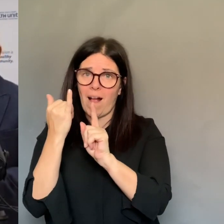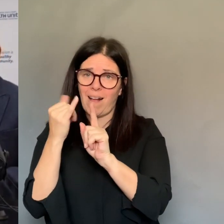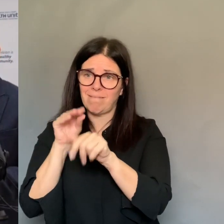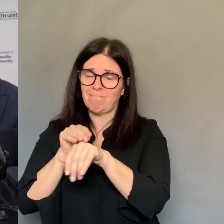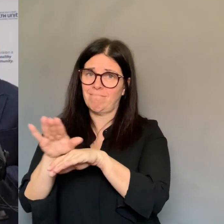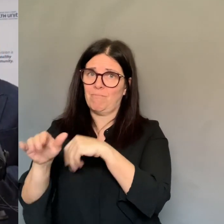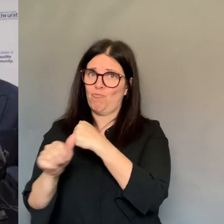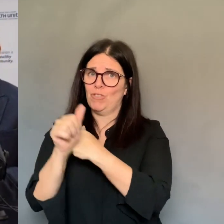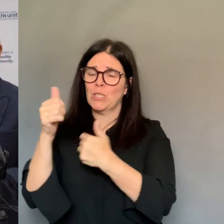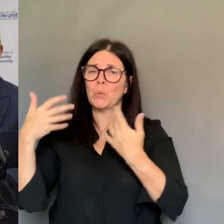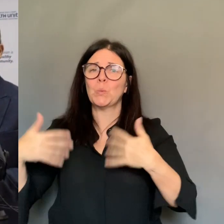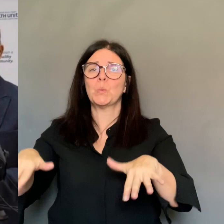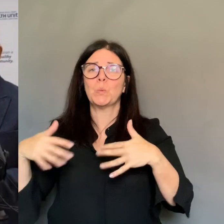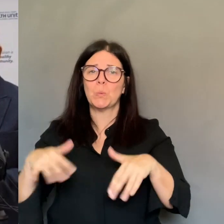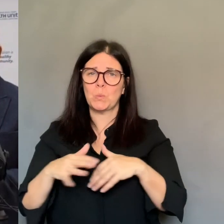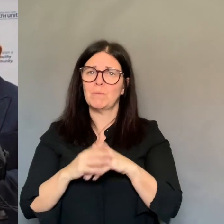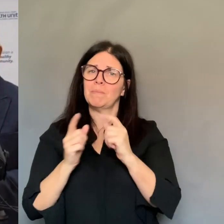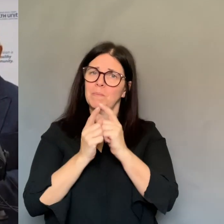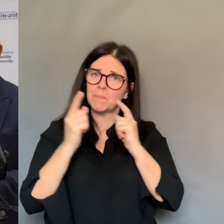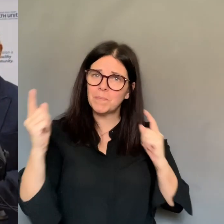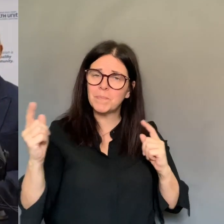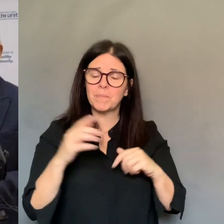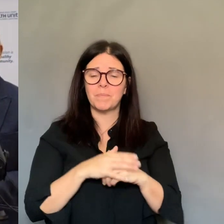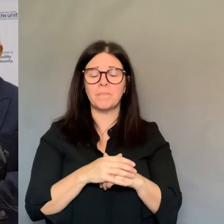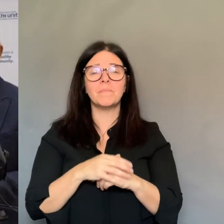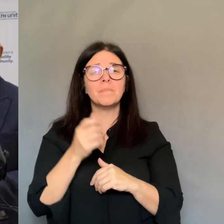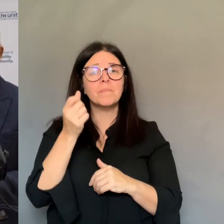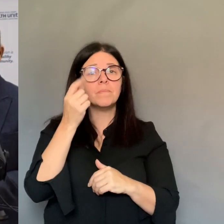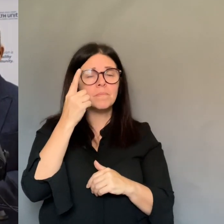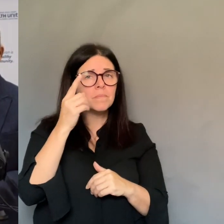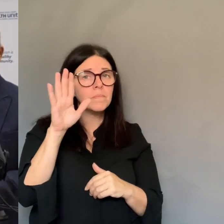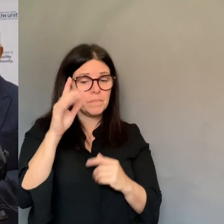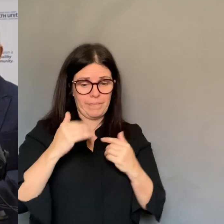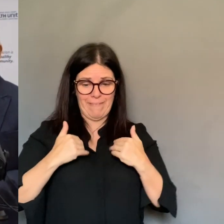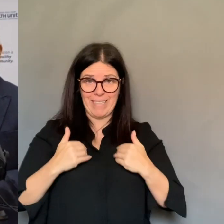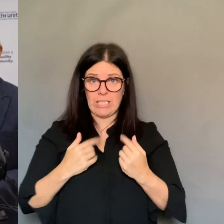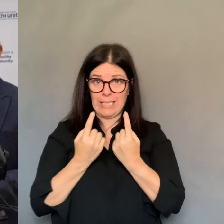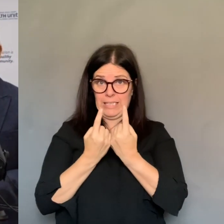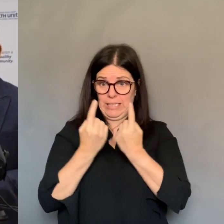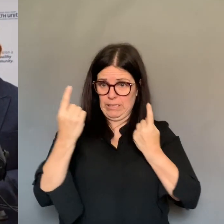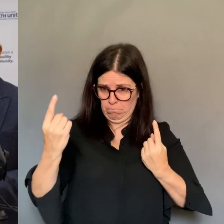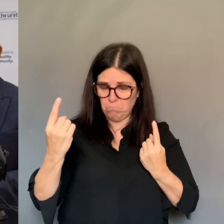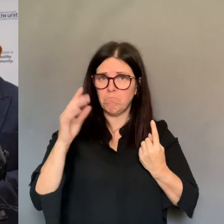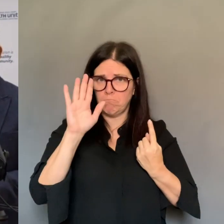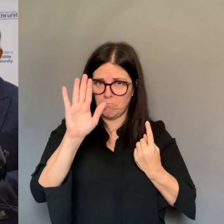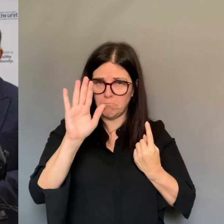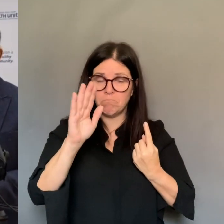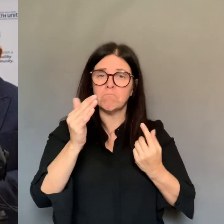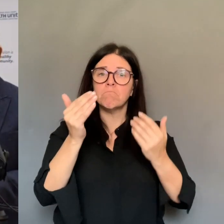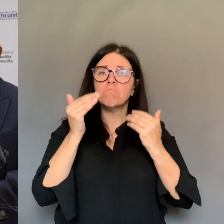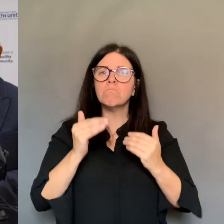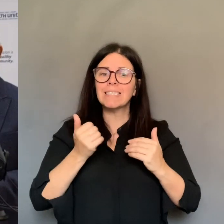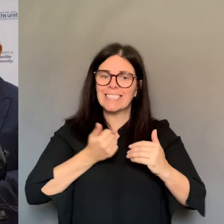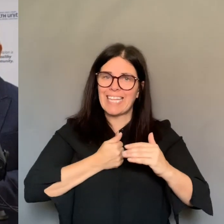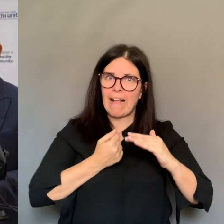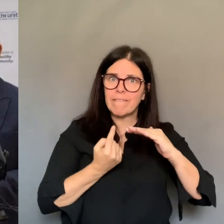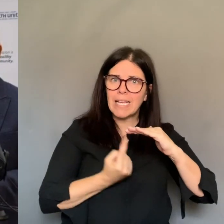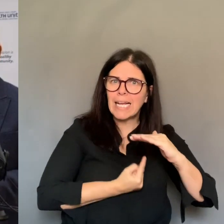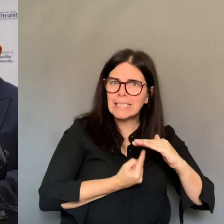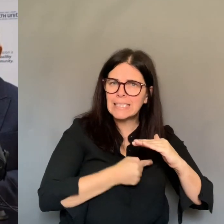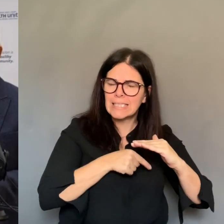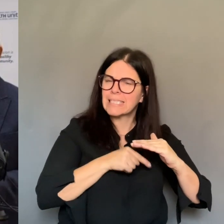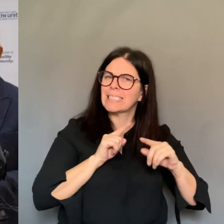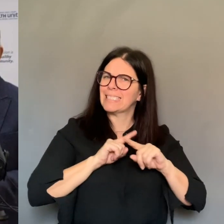Self-isolation is different than physical distancing. Self-isolation is recommended by healthcare providers,